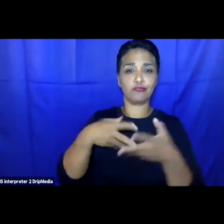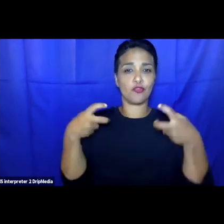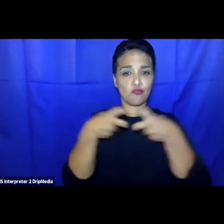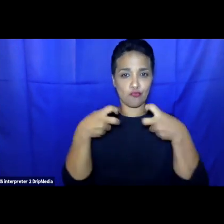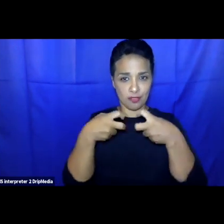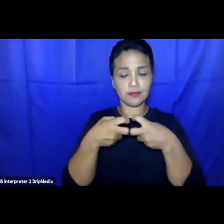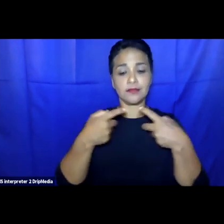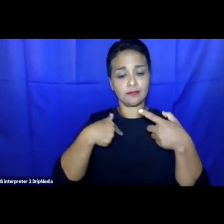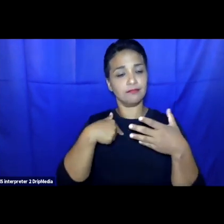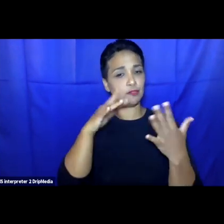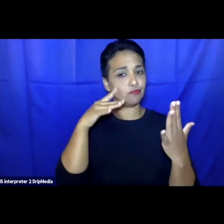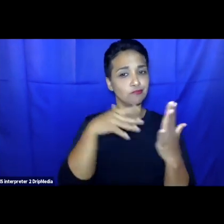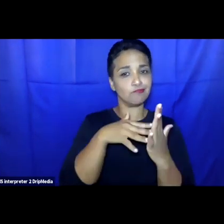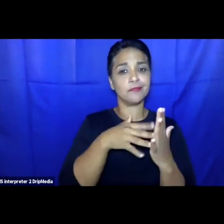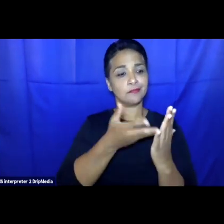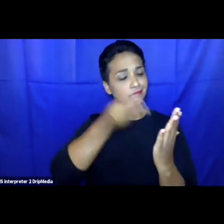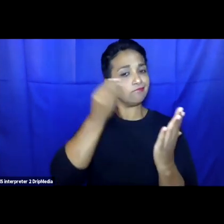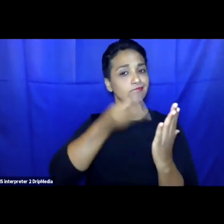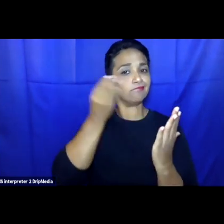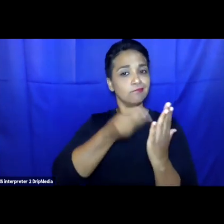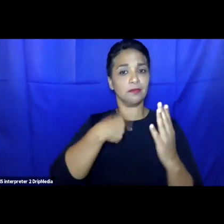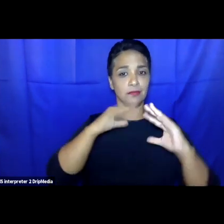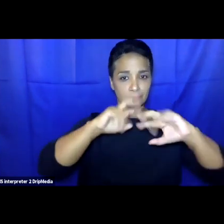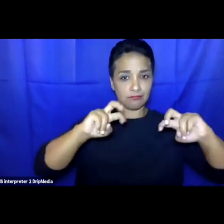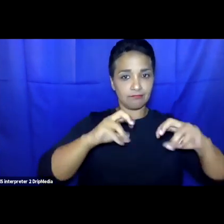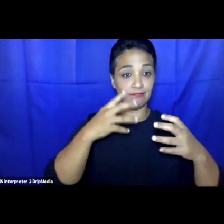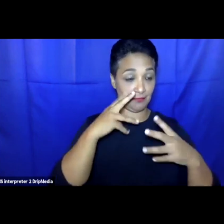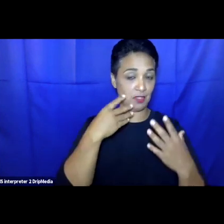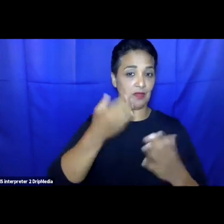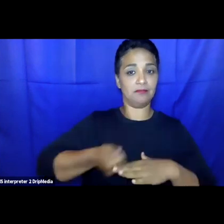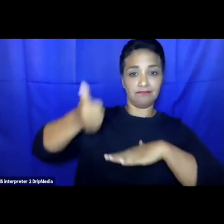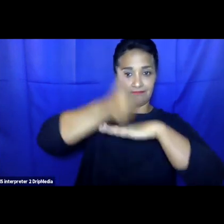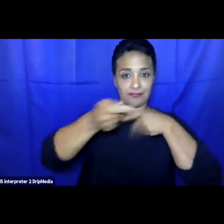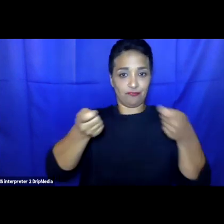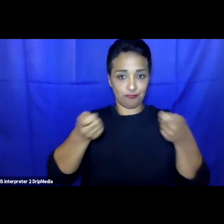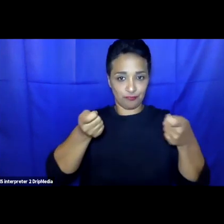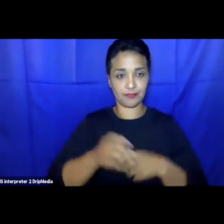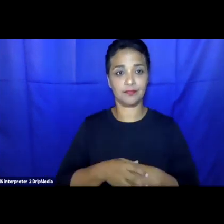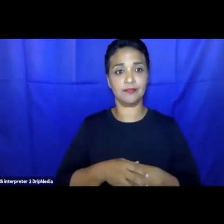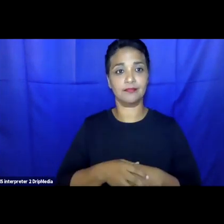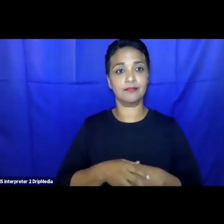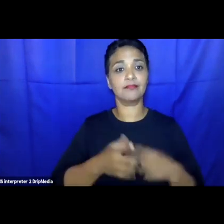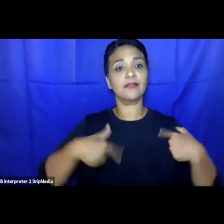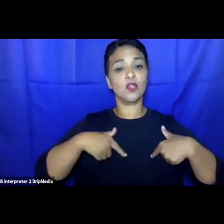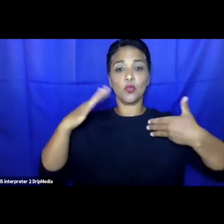moderator of this session which is organized in partnership with the ASIL Horizon 2020 project.